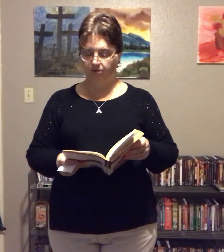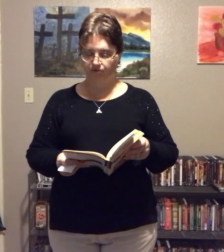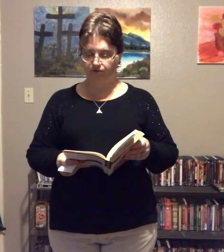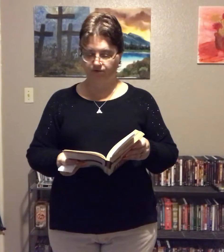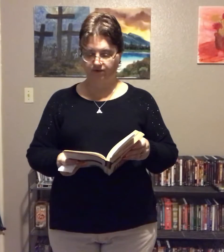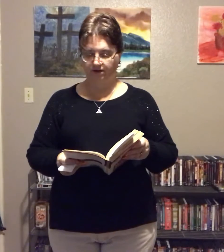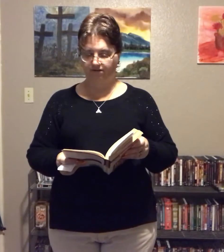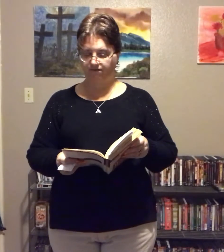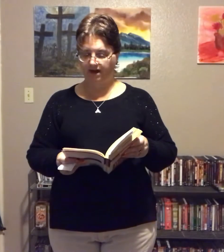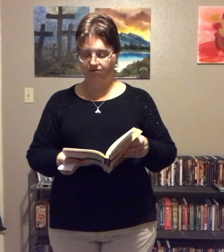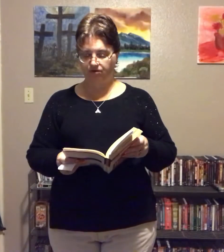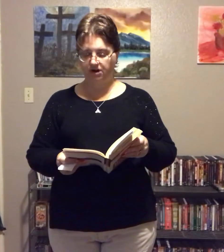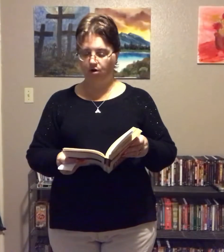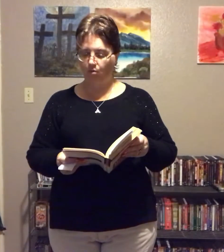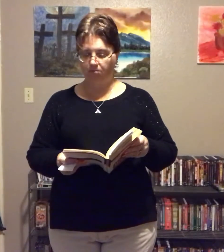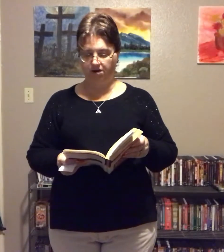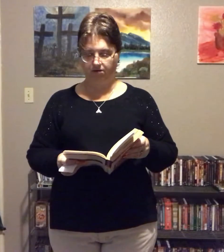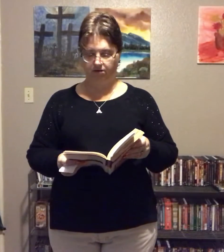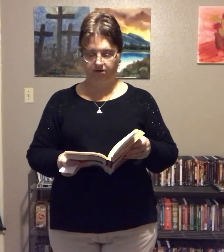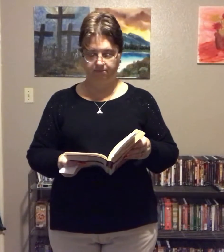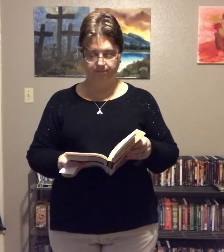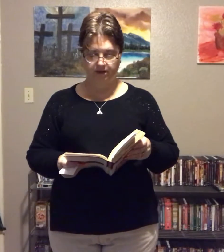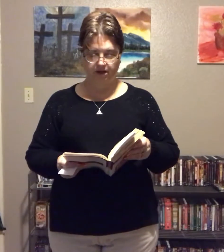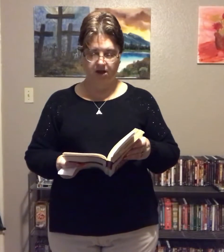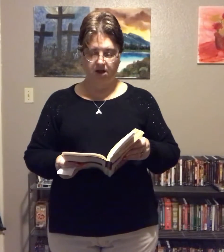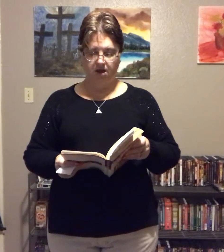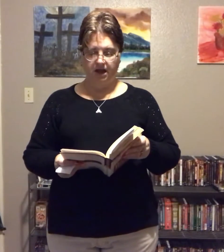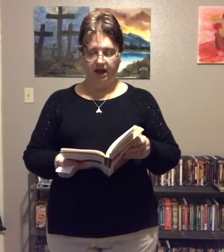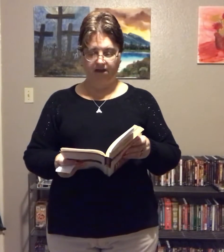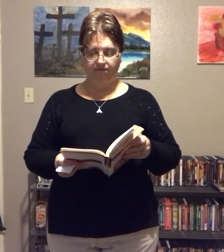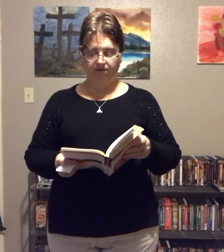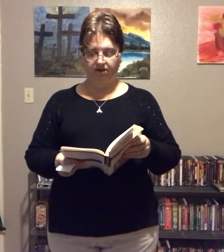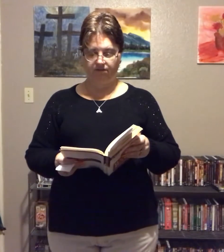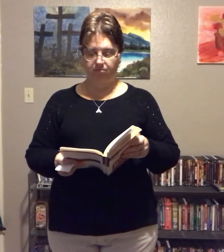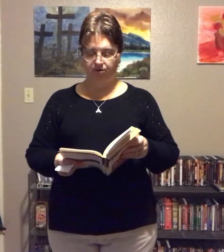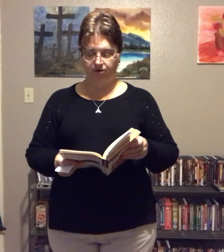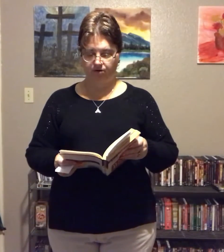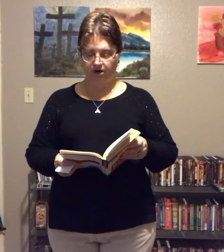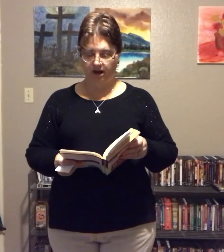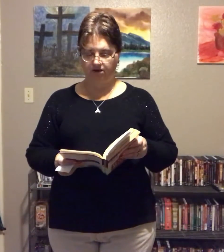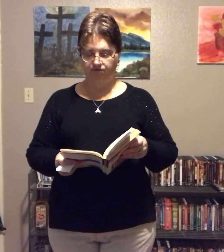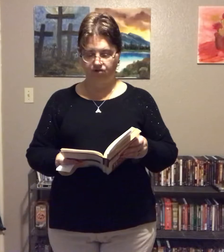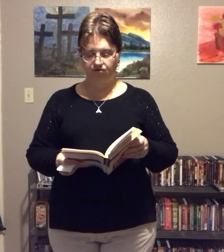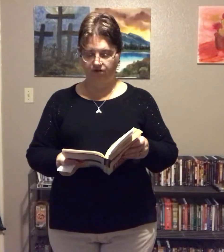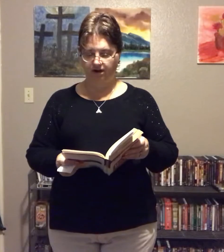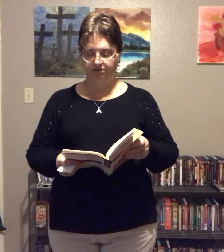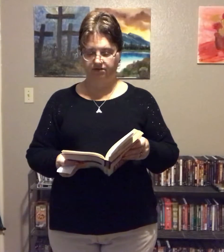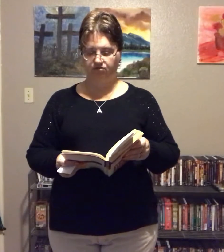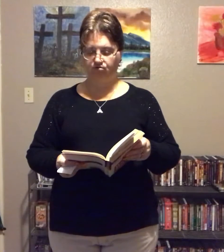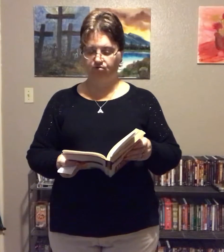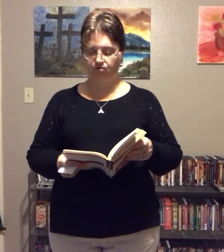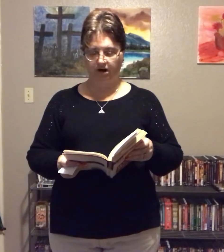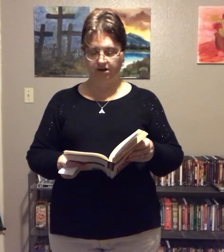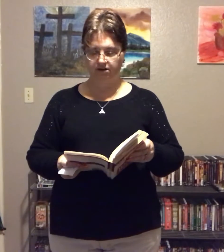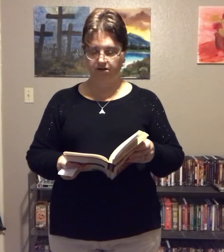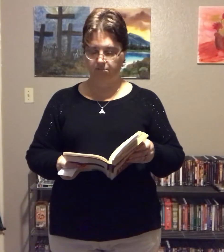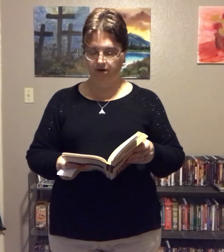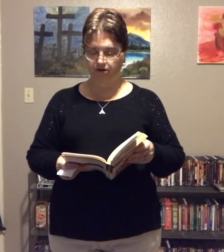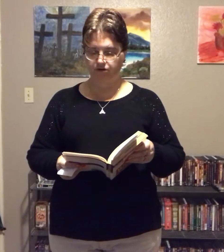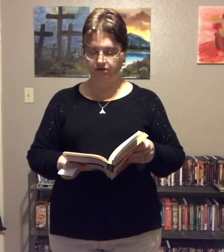double serving of fat-free oatmeal. Half of a burger and a few fries is great compared to